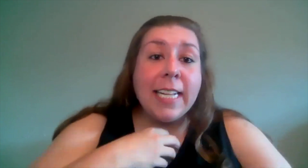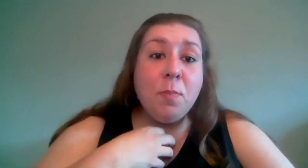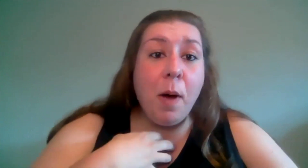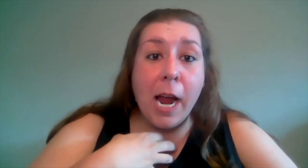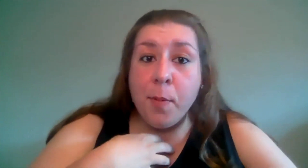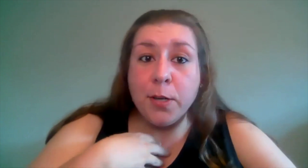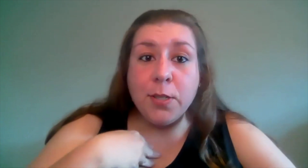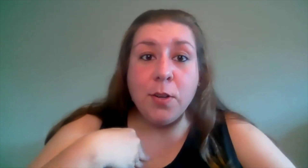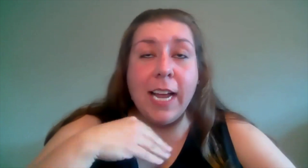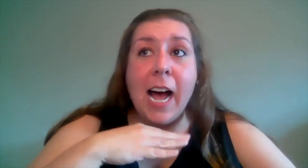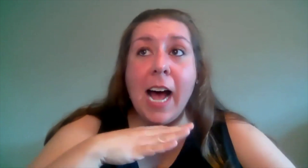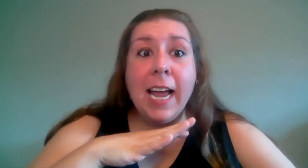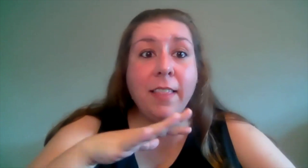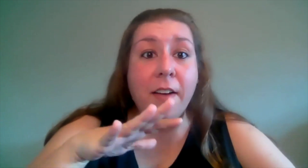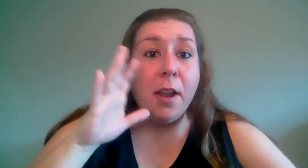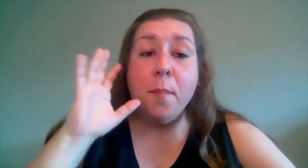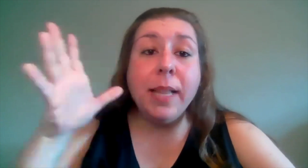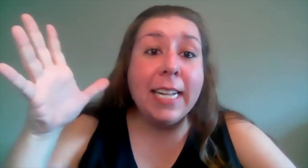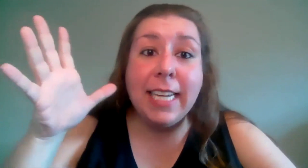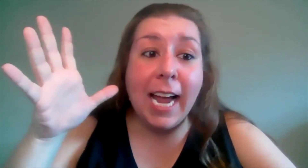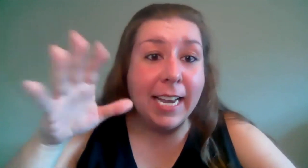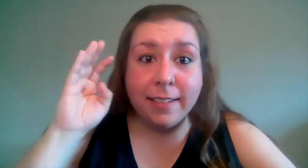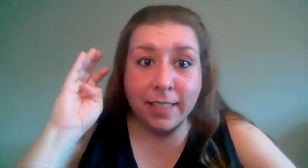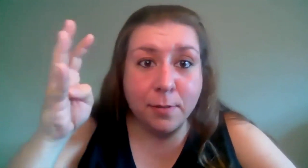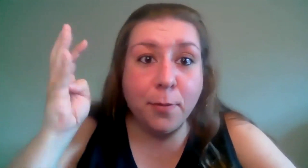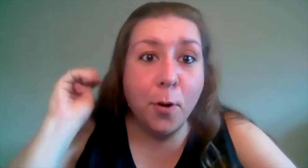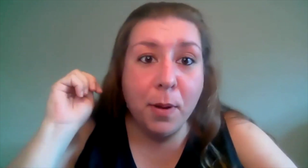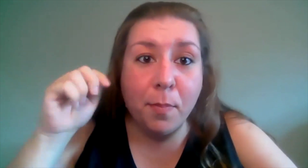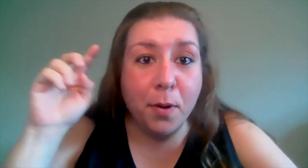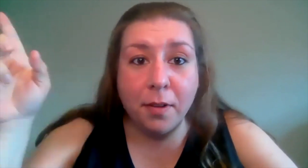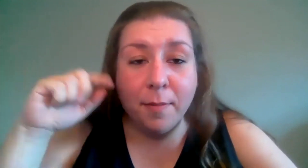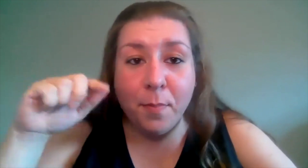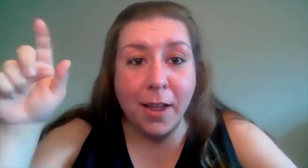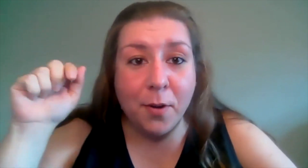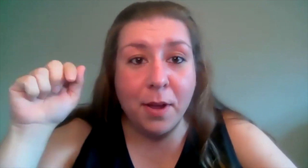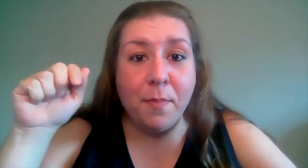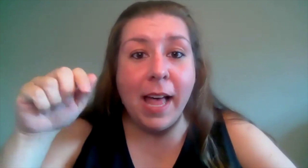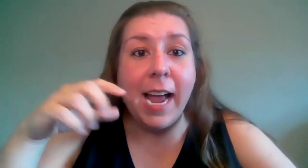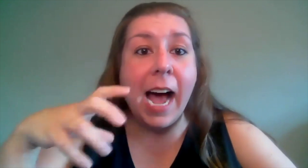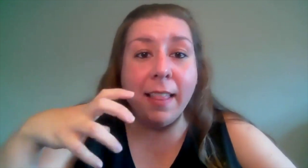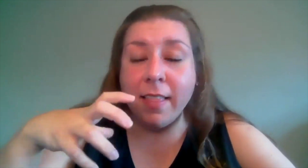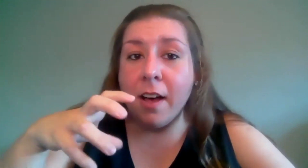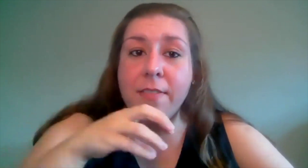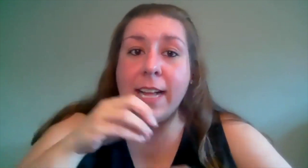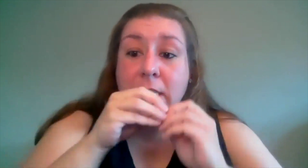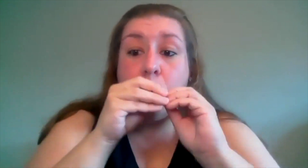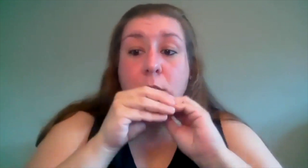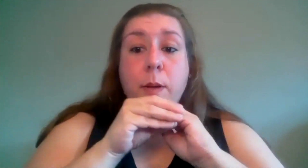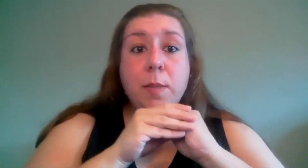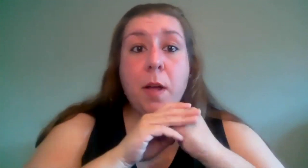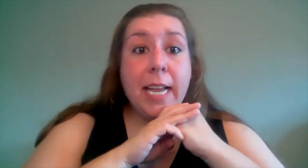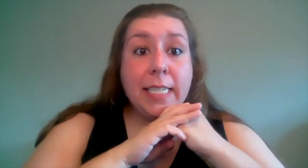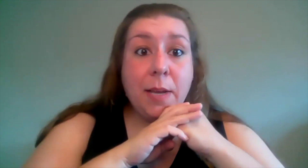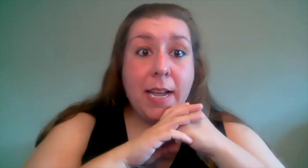that's my personal like i love it clad tidings for people piano and i i love that small small small intimate